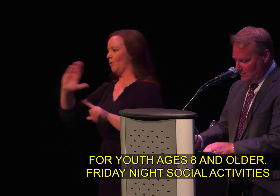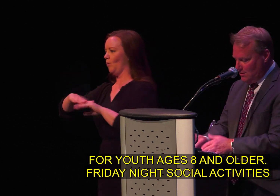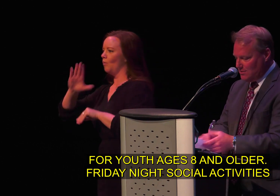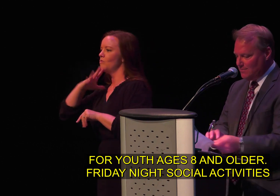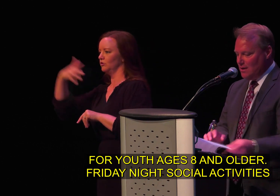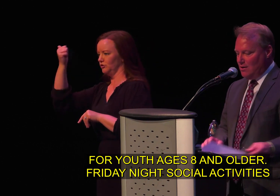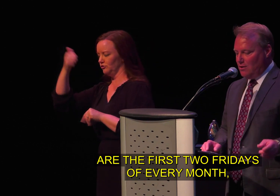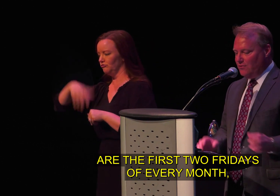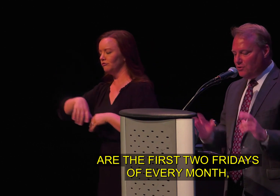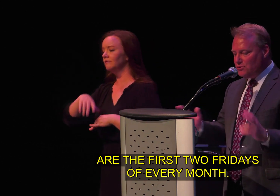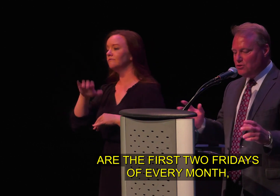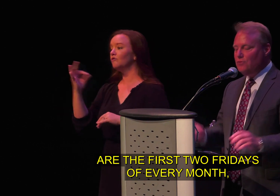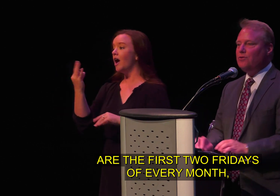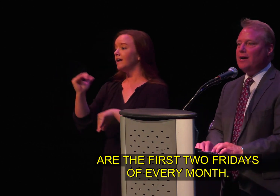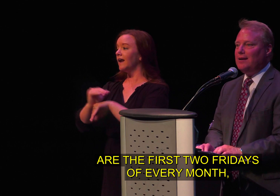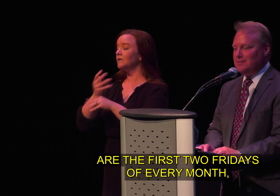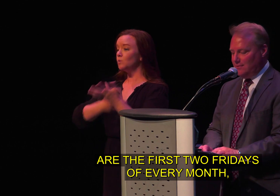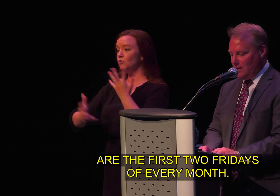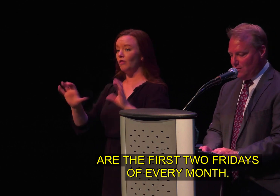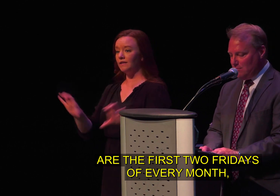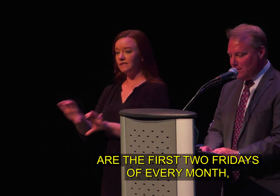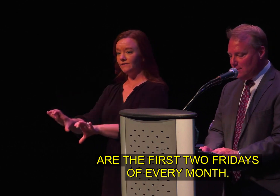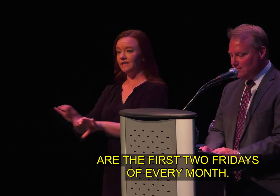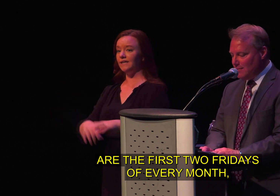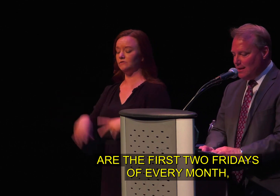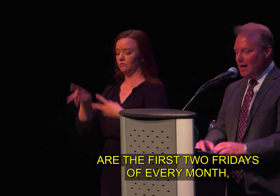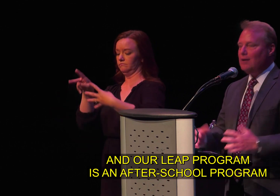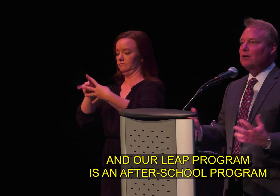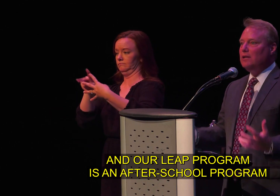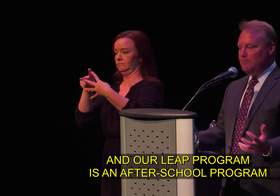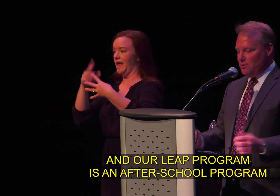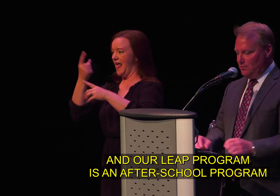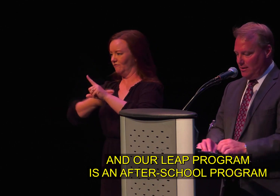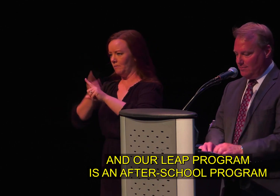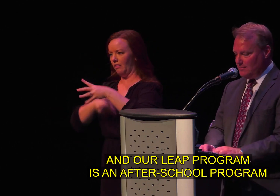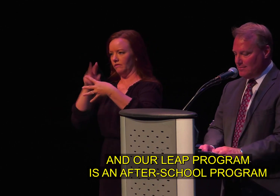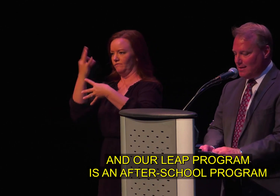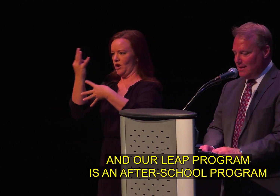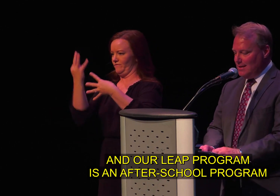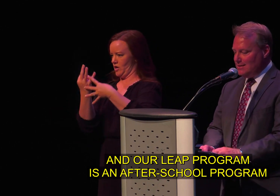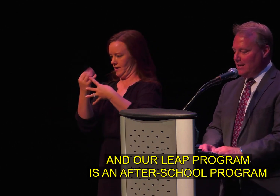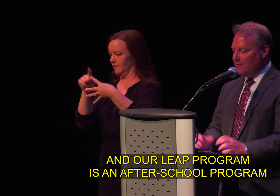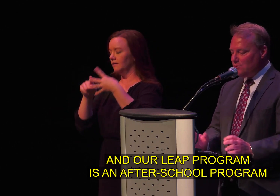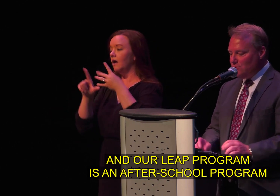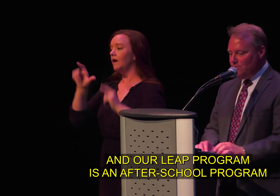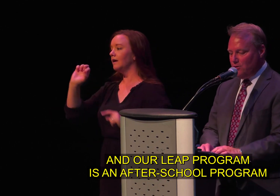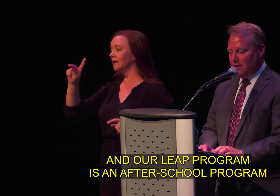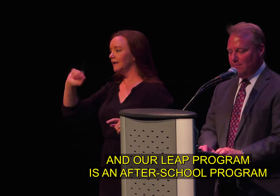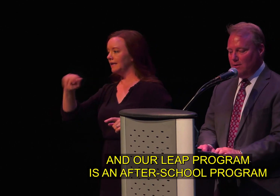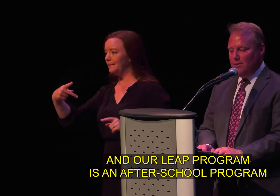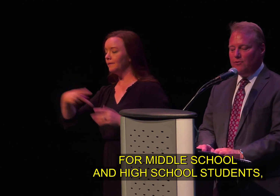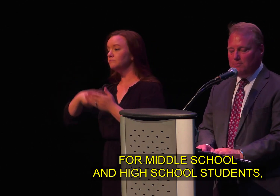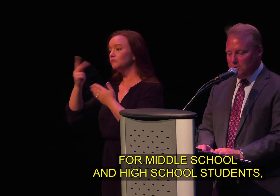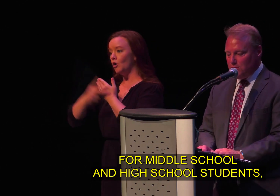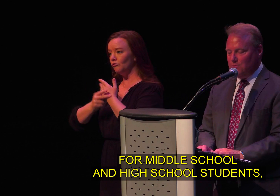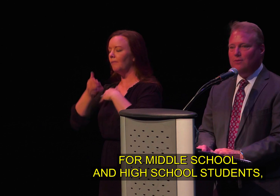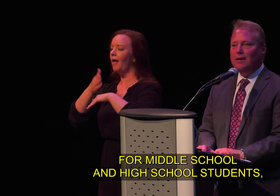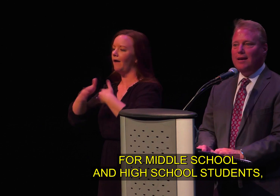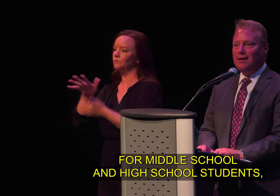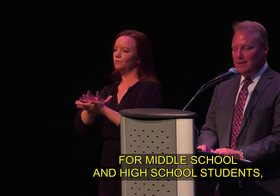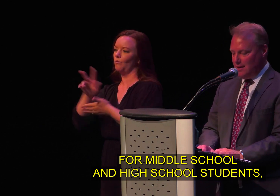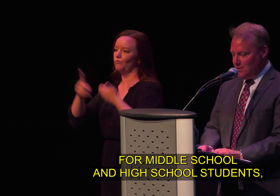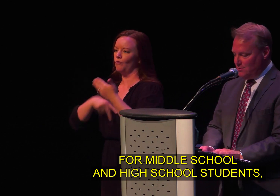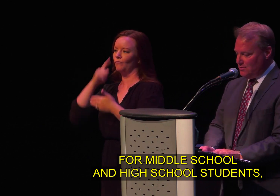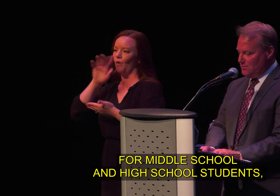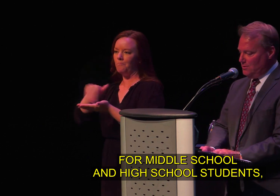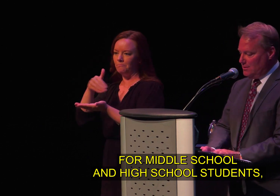social activities are the first two fridays of every month and our leap program is an after-school program for middle school